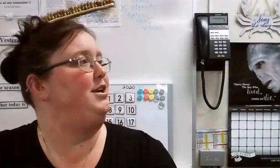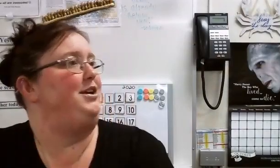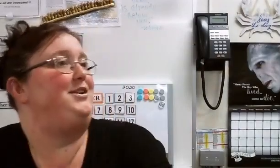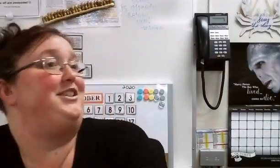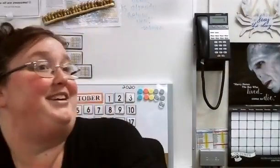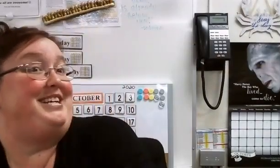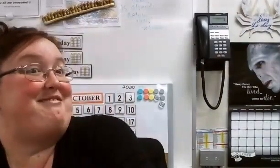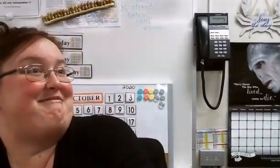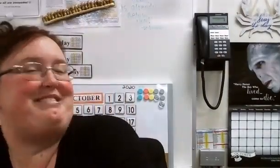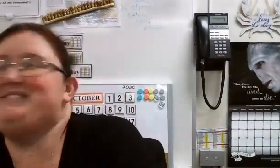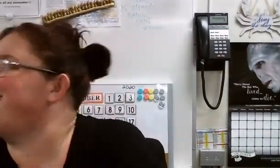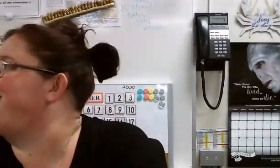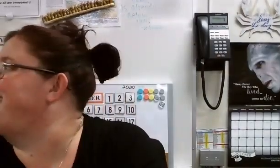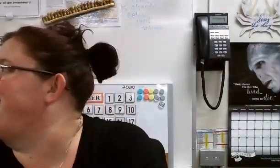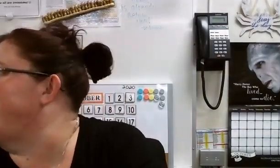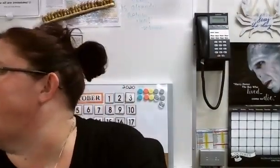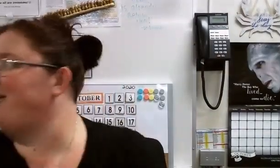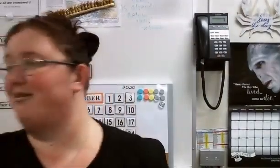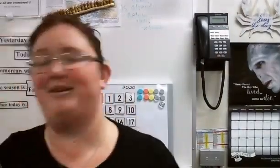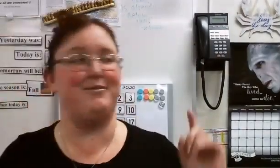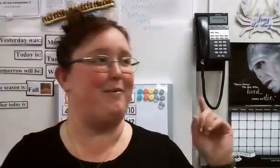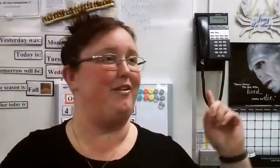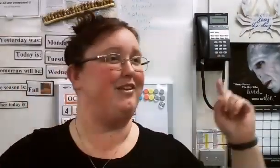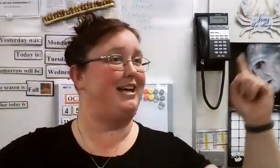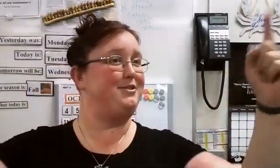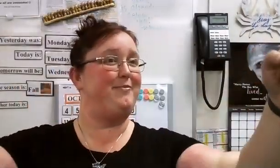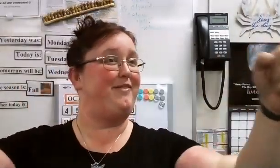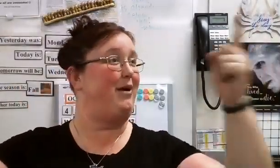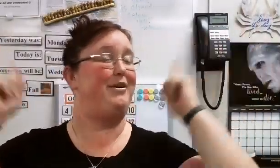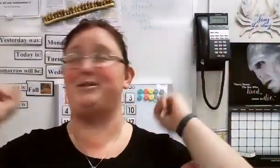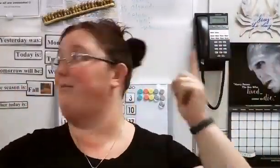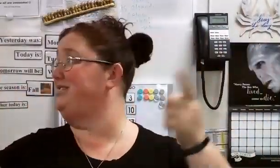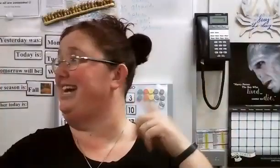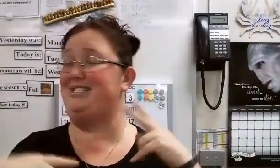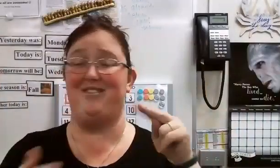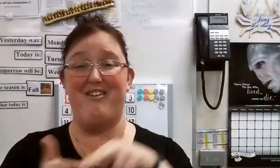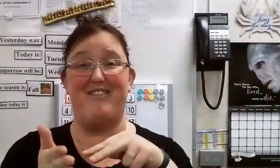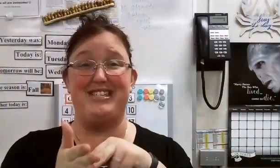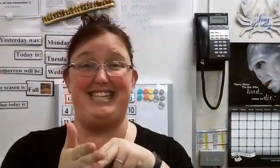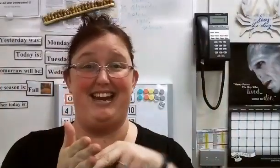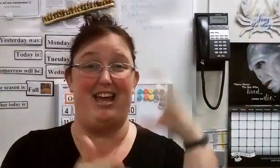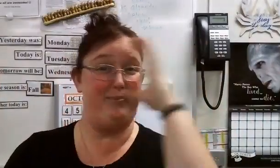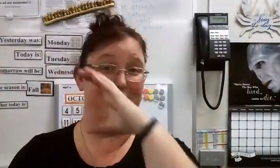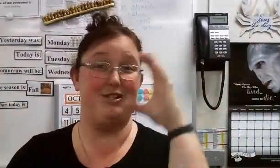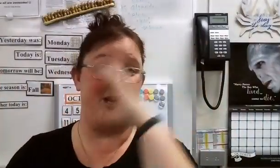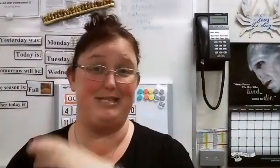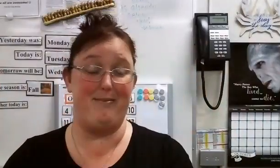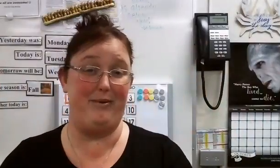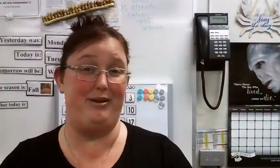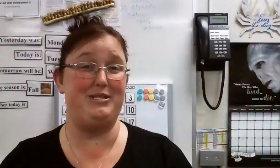You can look outside your windows. Ms. Jessica looks outside her windows. Remember, the classroom, I've got windows on both sides, so I don't have to stand up to look outside my windows,